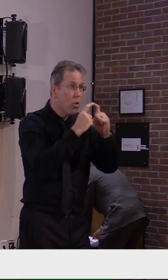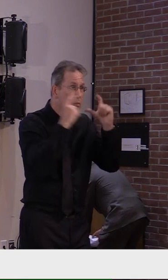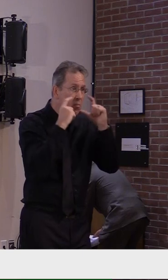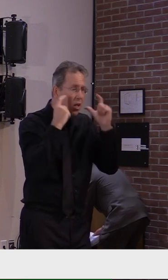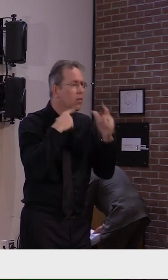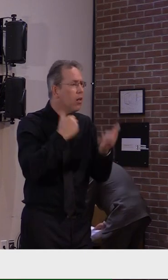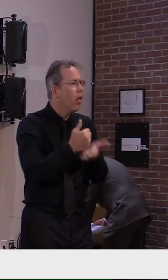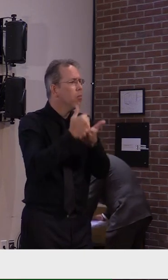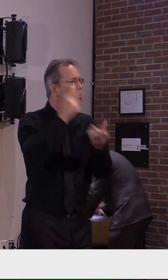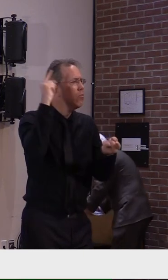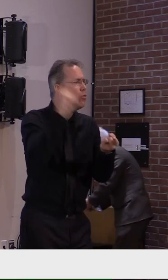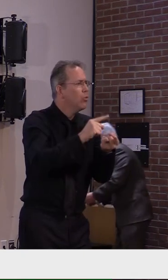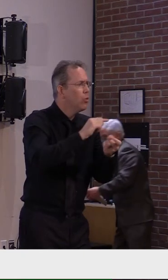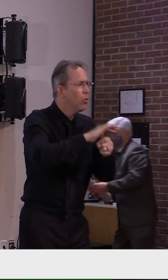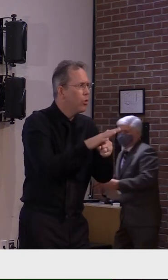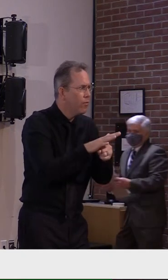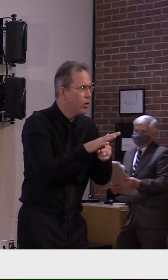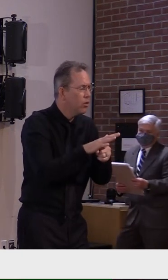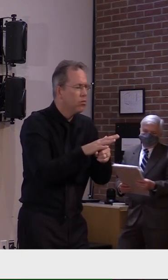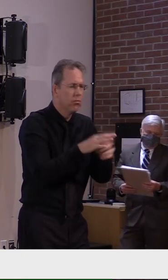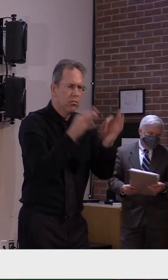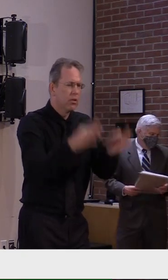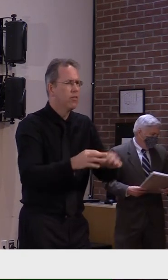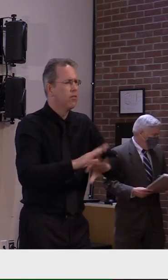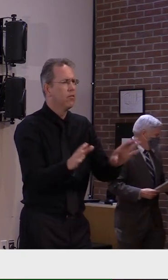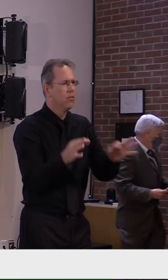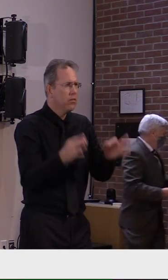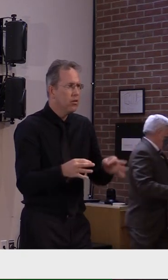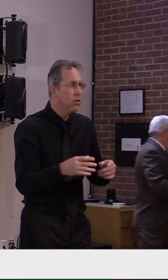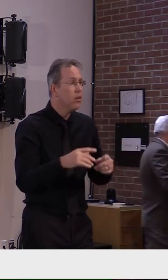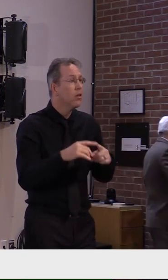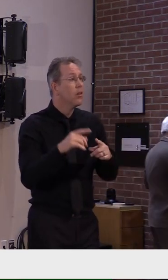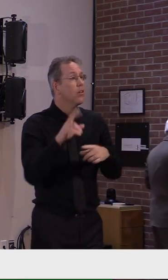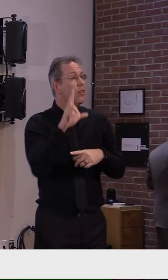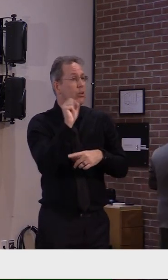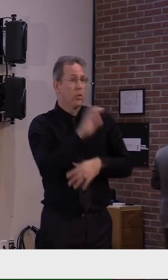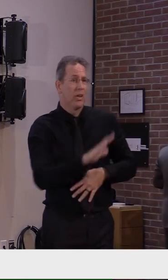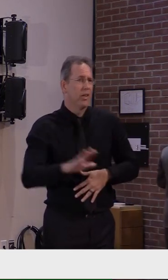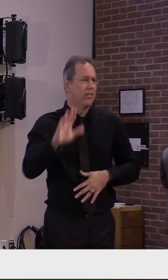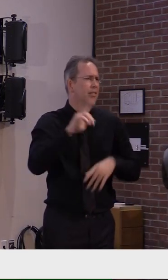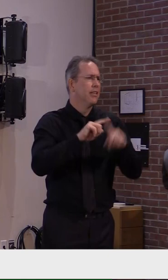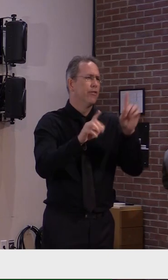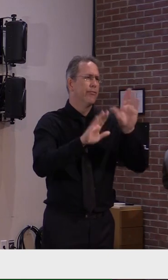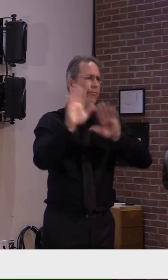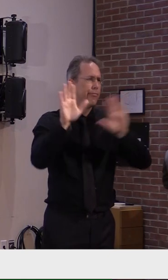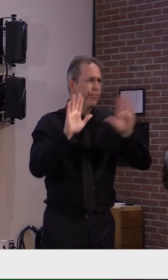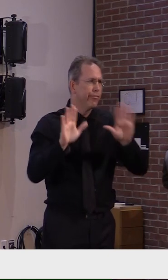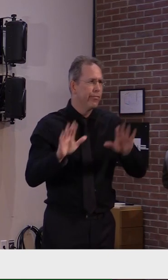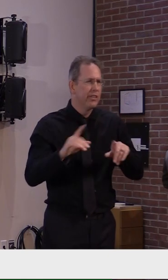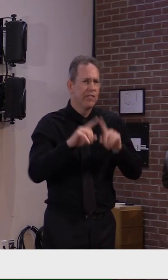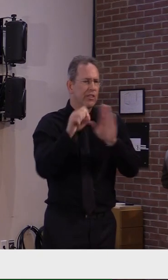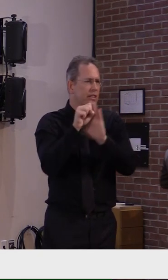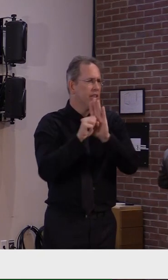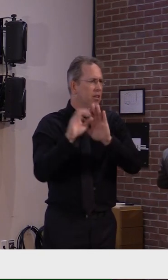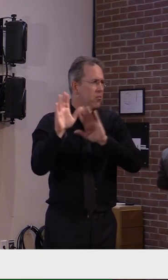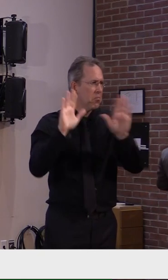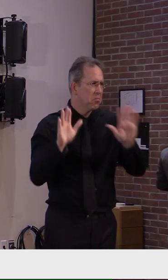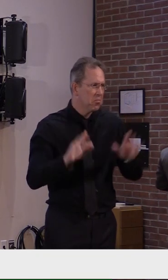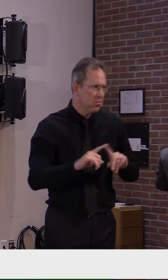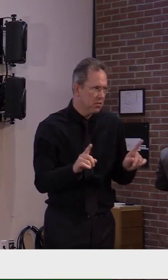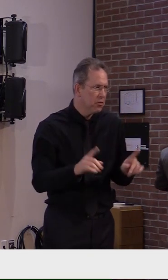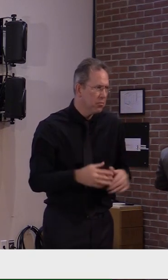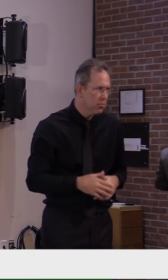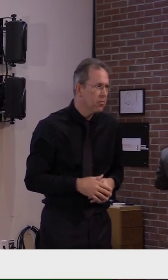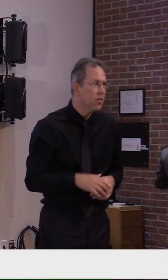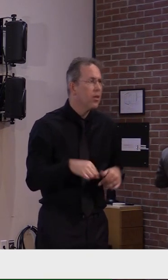we not everyone's doing the same thing throughout our country and we're so mobile both in this state and throughout the country and if you